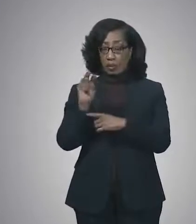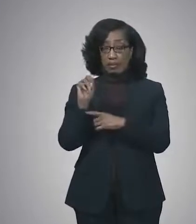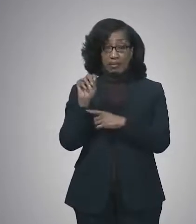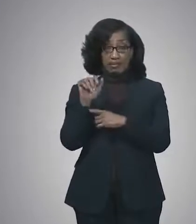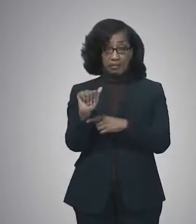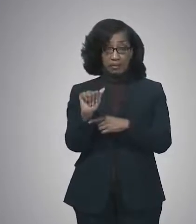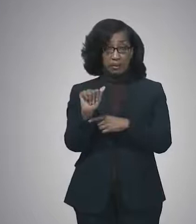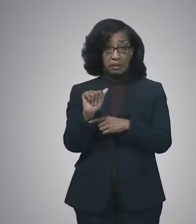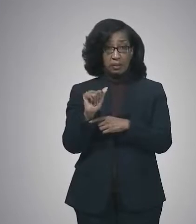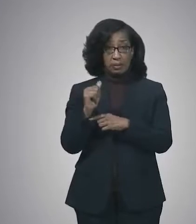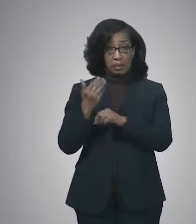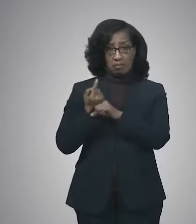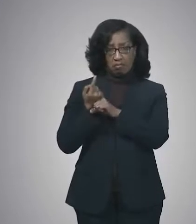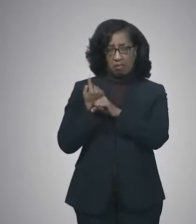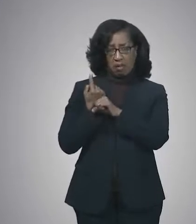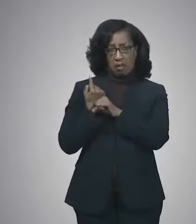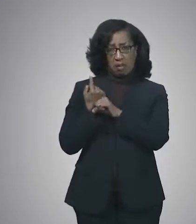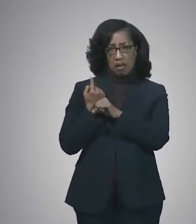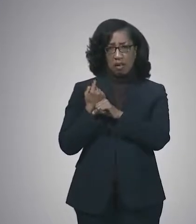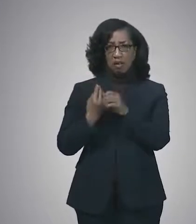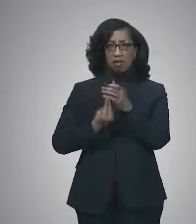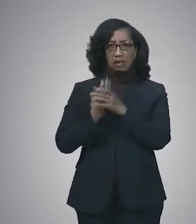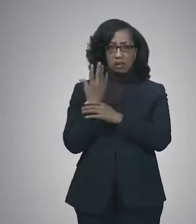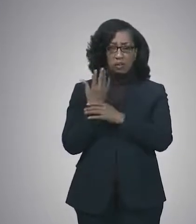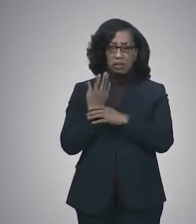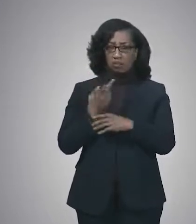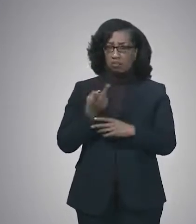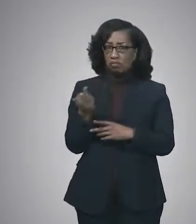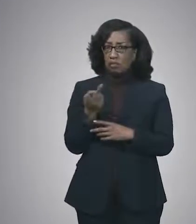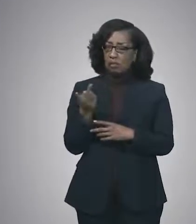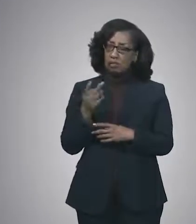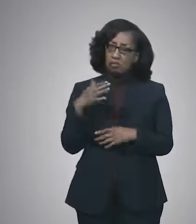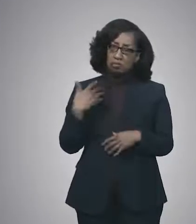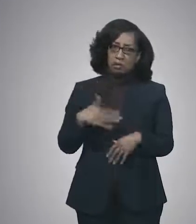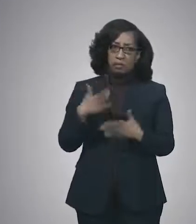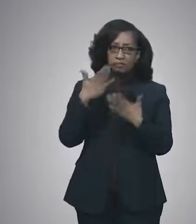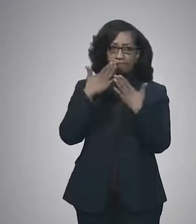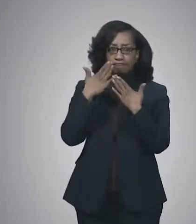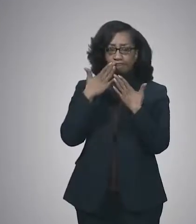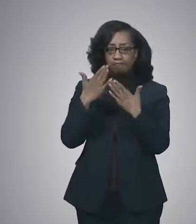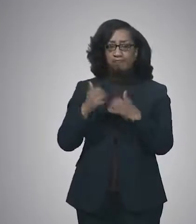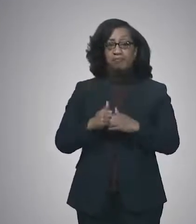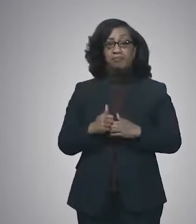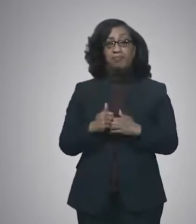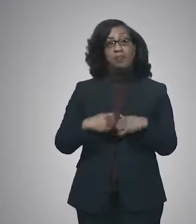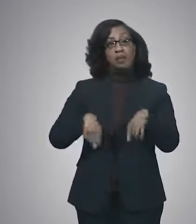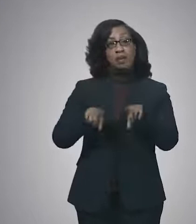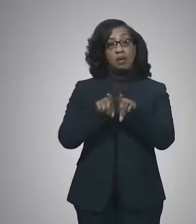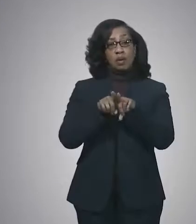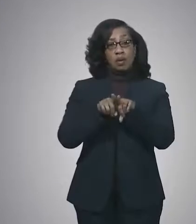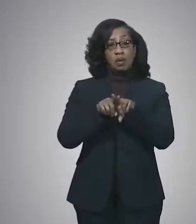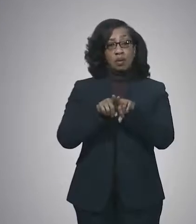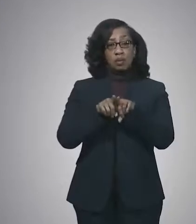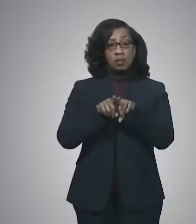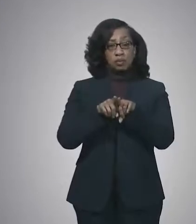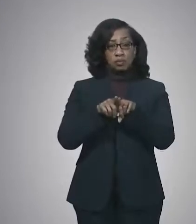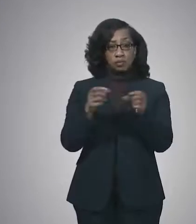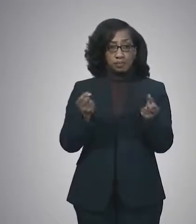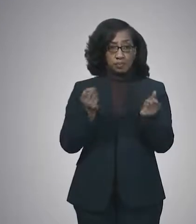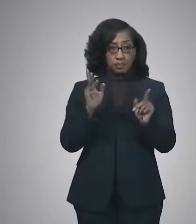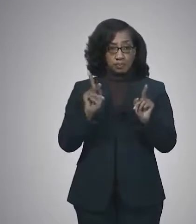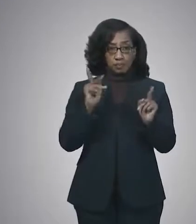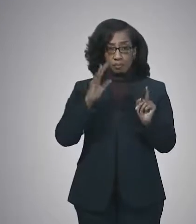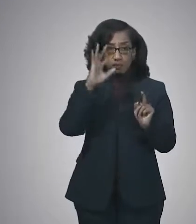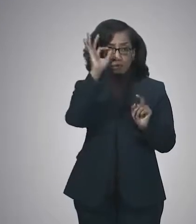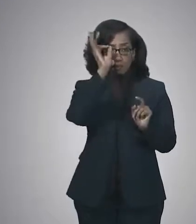had last spring here. So, Jason and Paul, I really appreciate your efforts. One thing I do want to call attention to that many people do not know